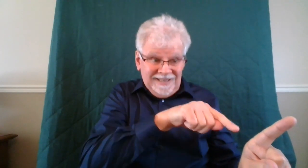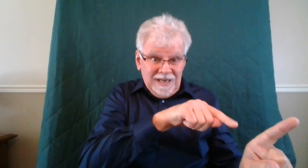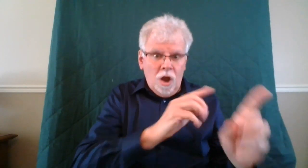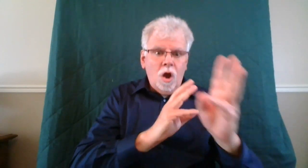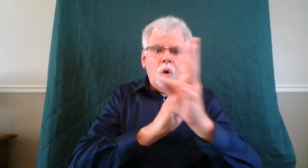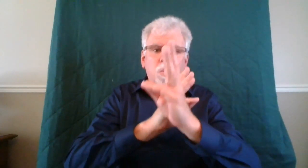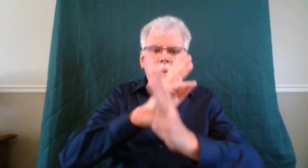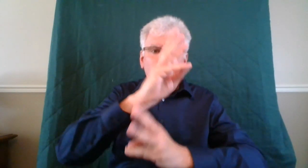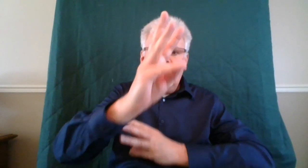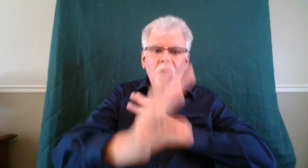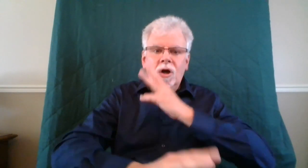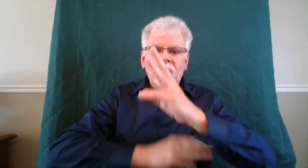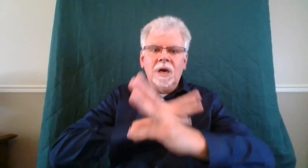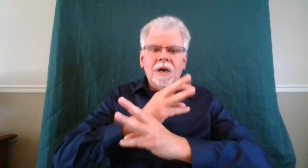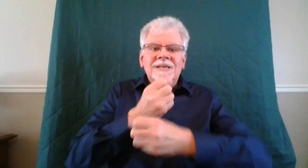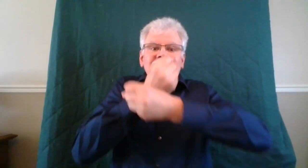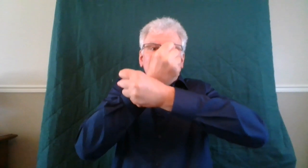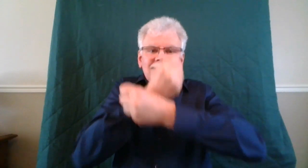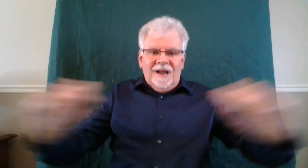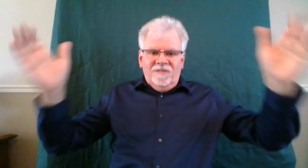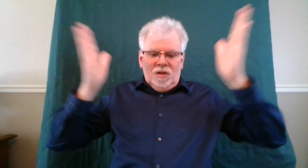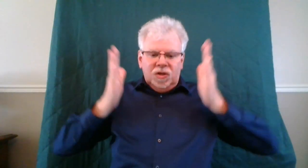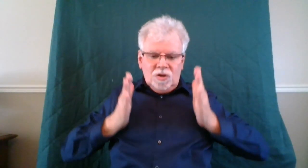of the world.